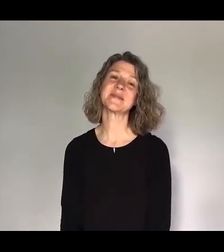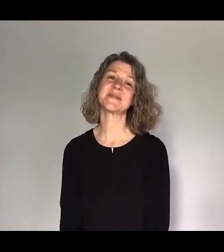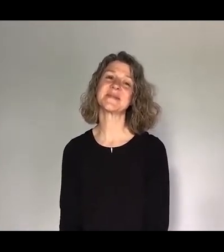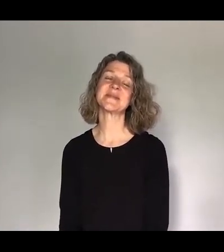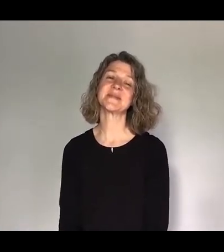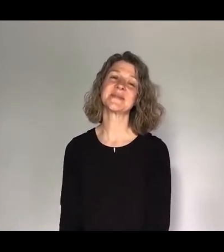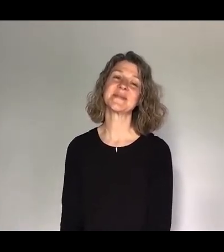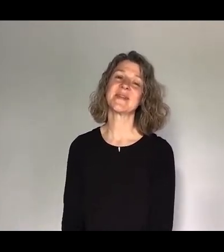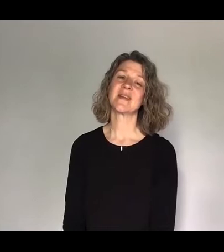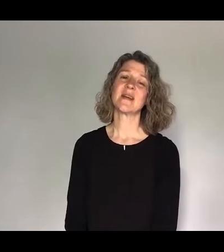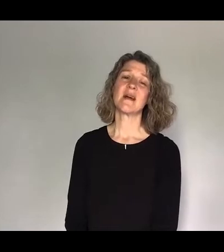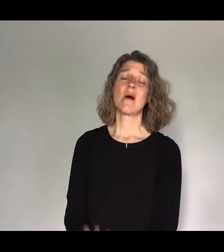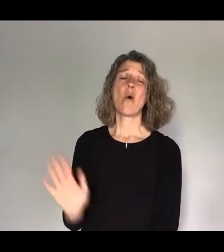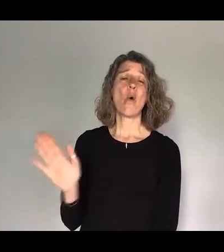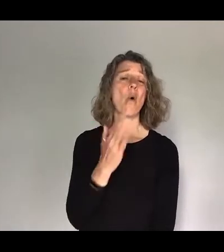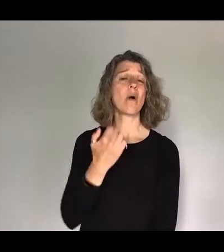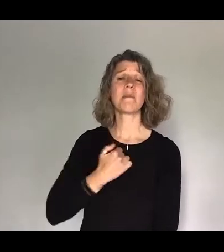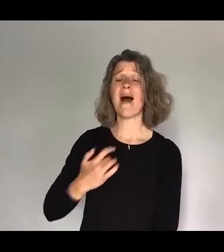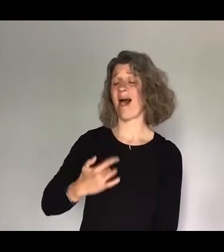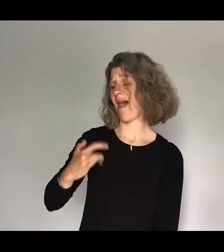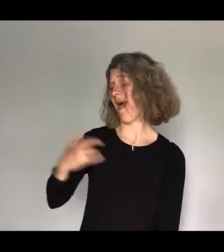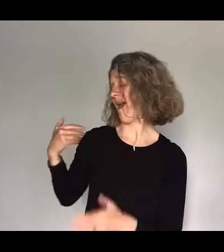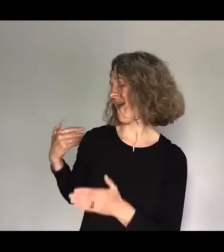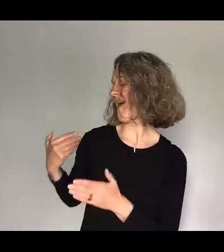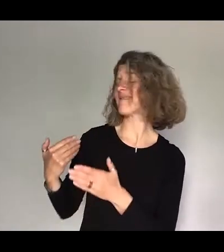my life you have been faithful